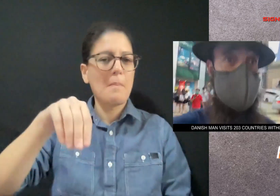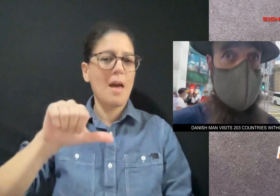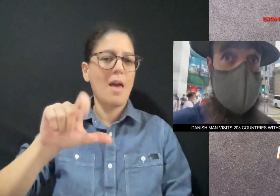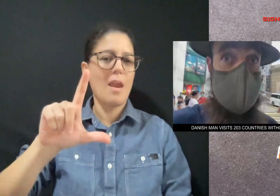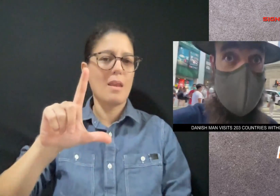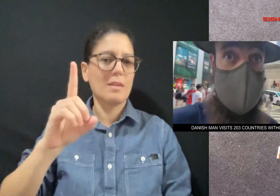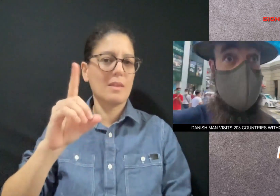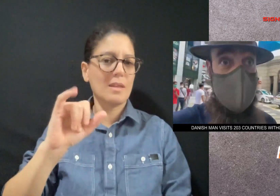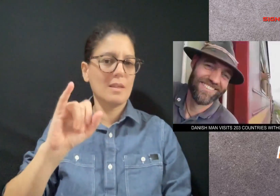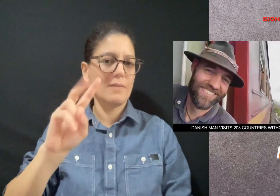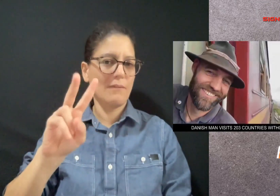was the Maldives